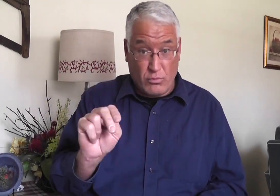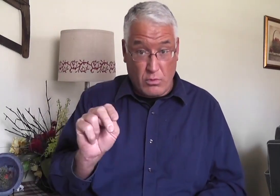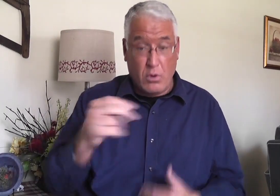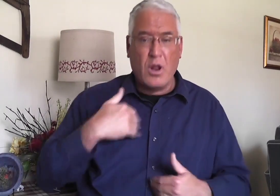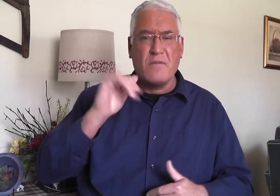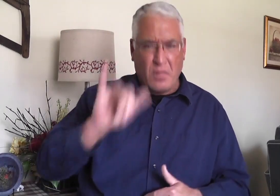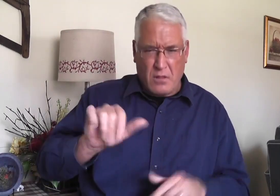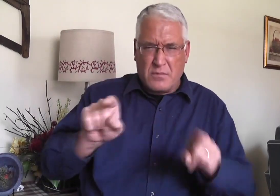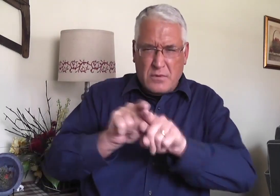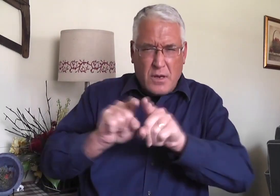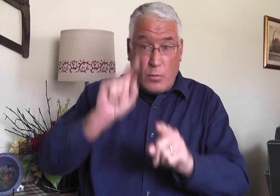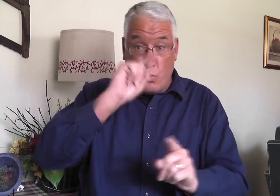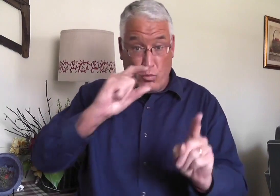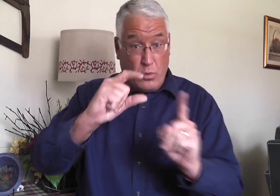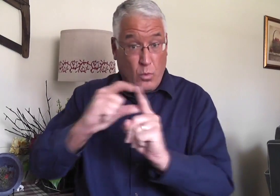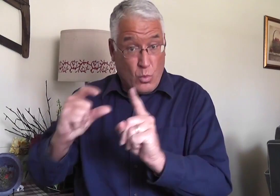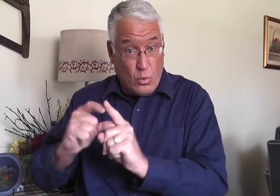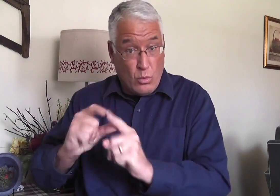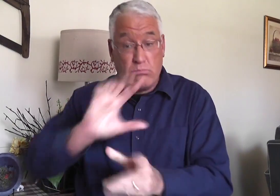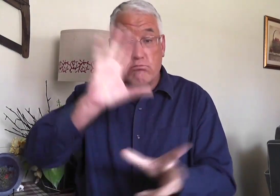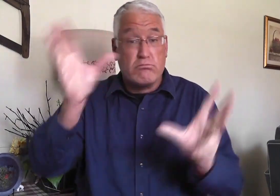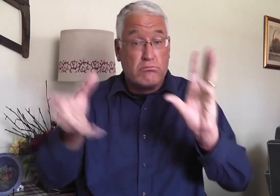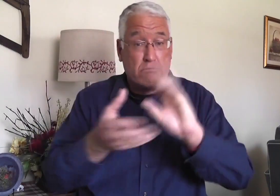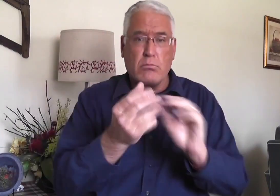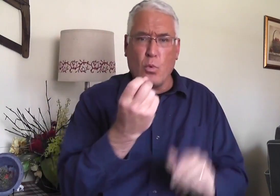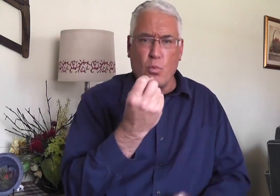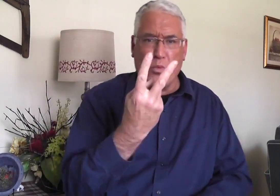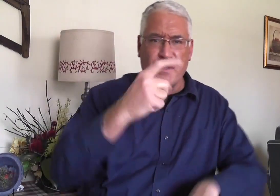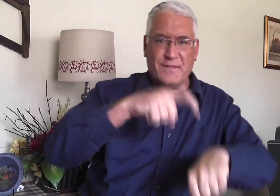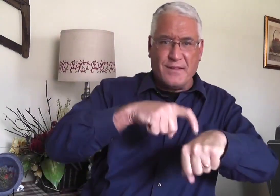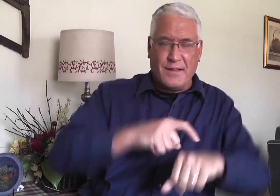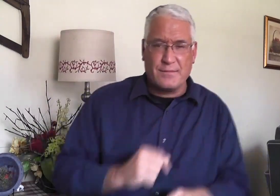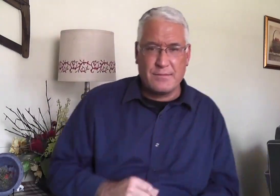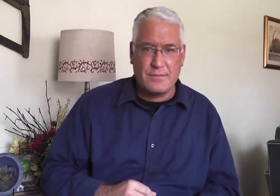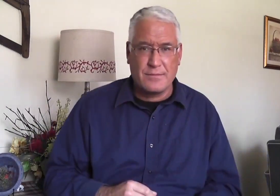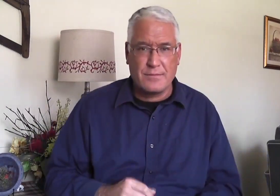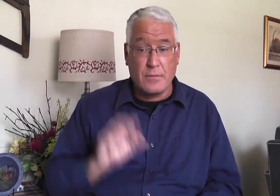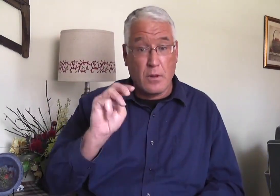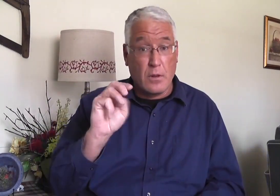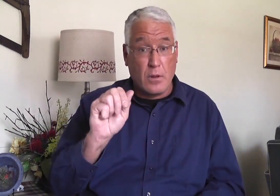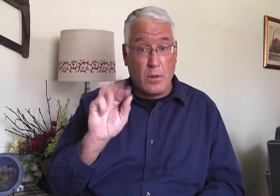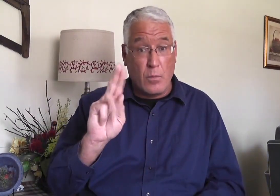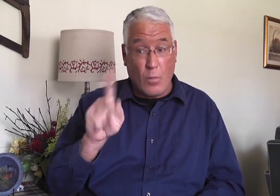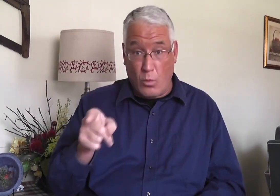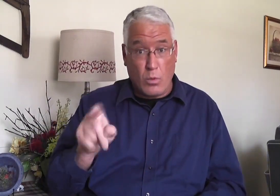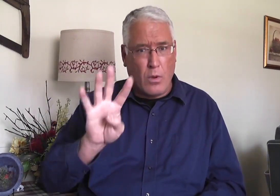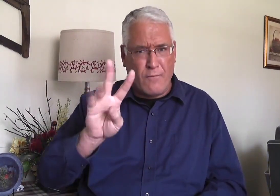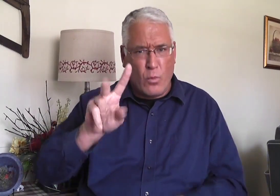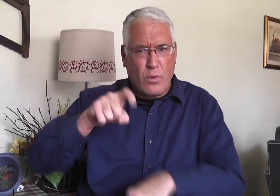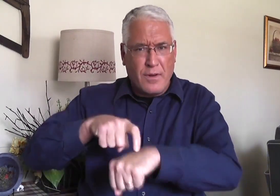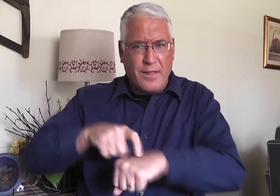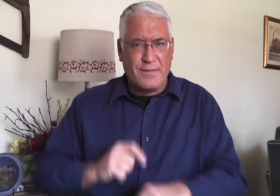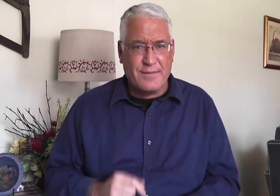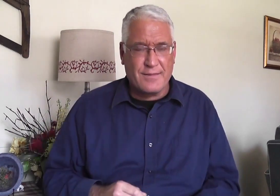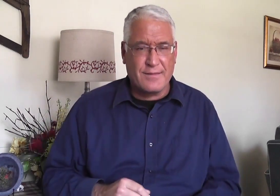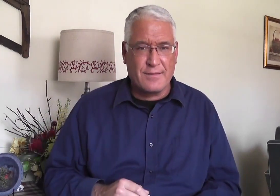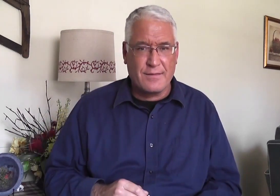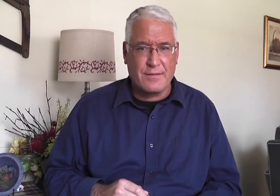this word, it was the same word. It was used only 12 times. This was compared